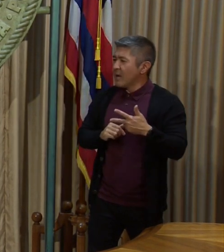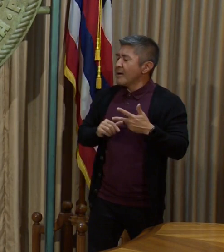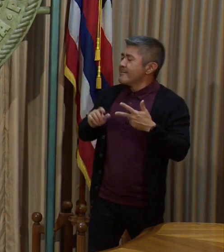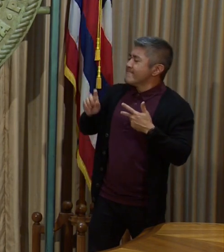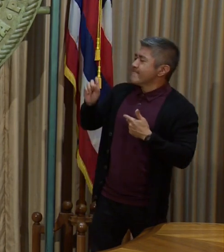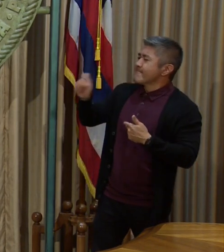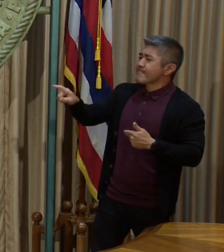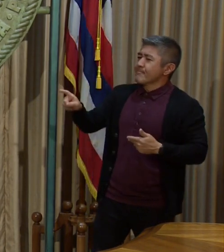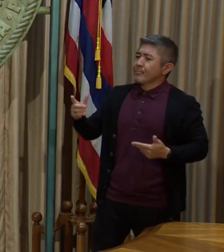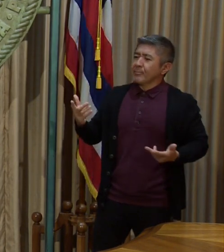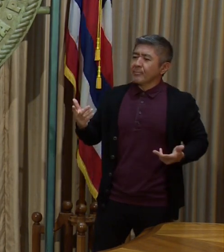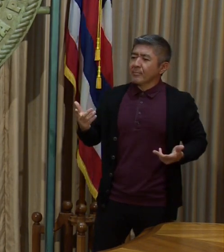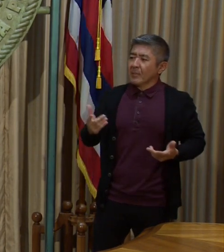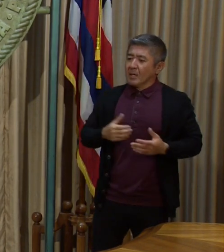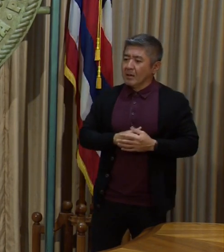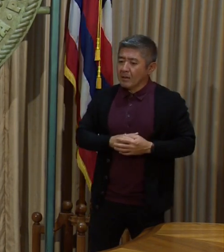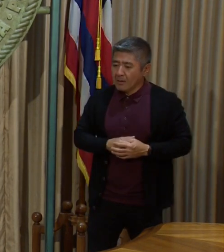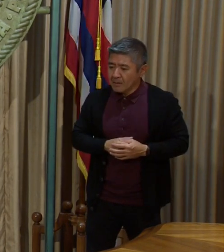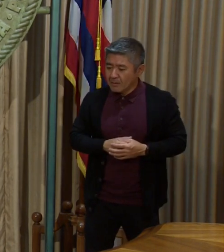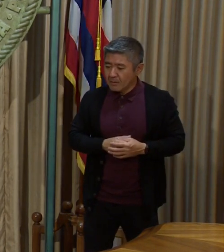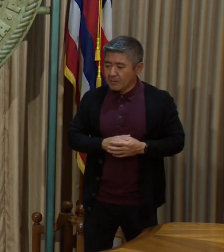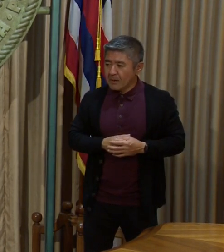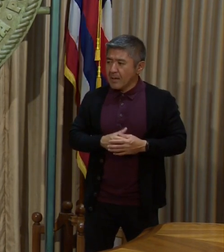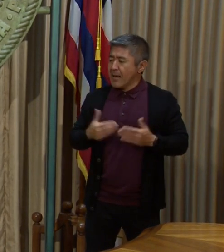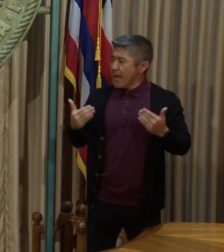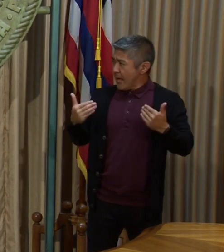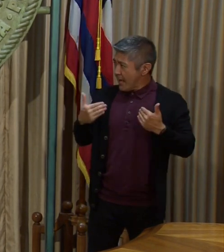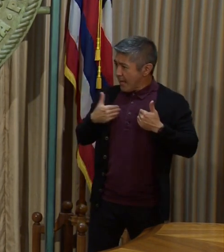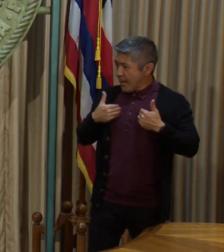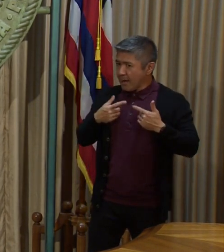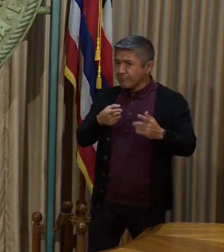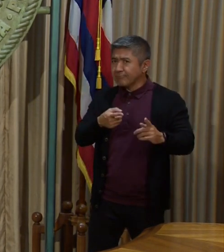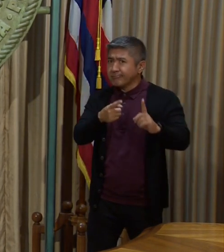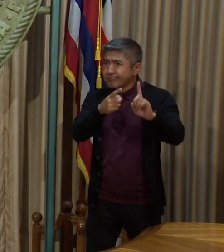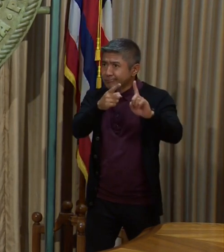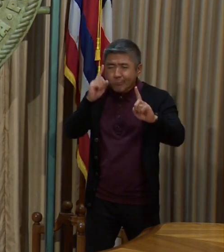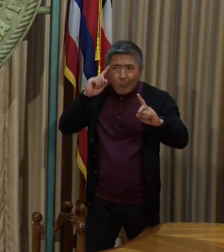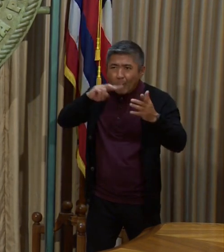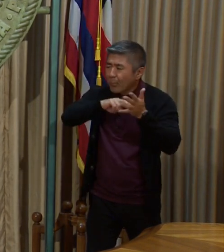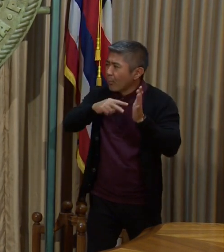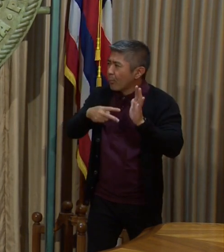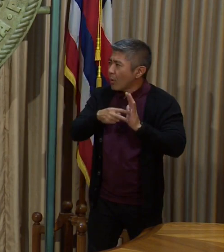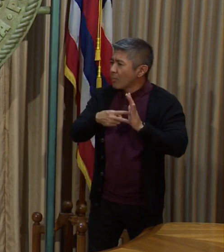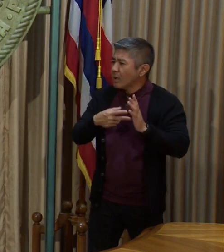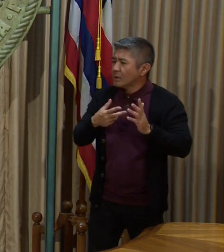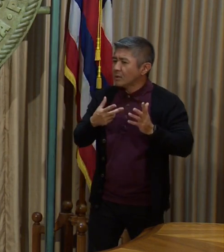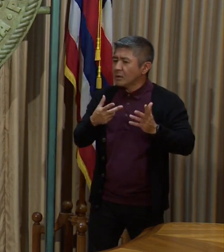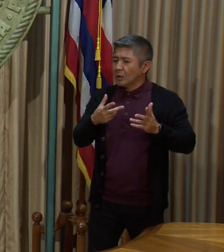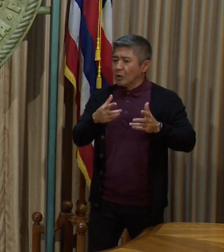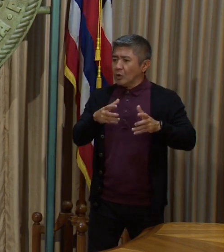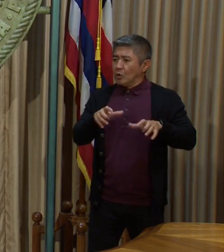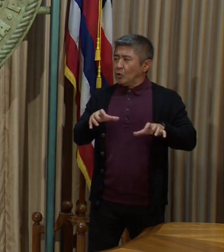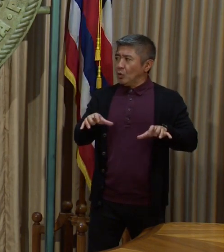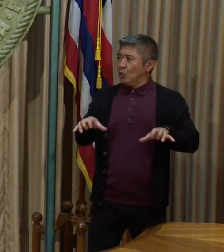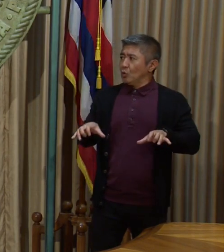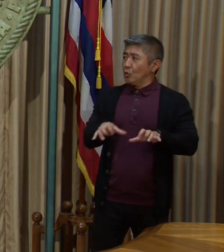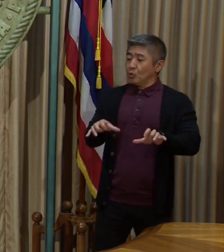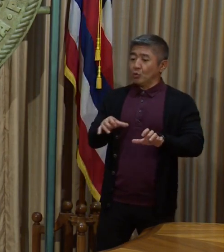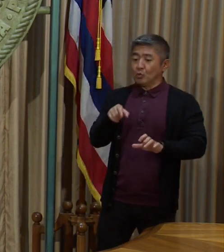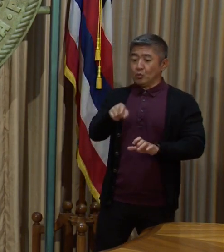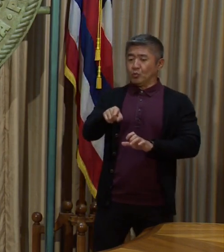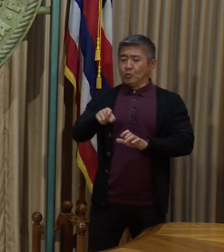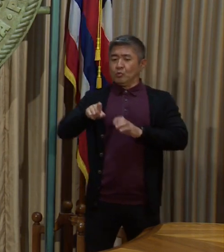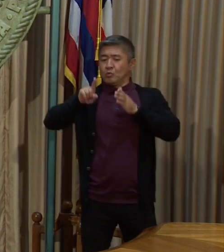any aim or purpose to trying to get, do the screening from the departure point